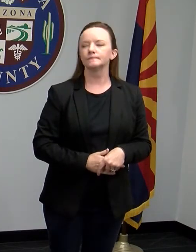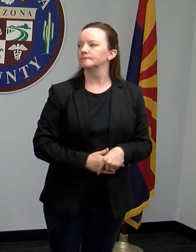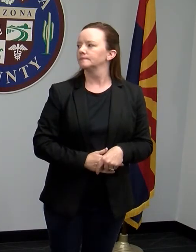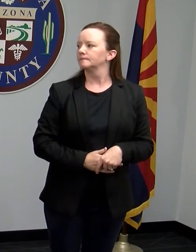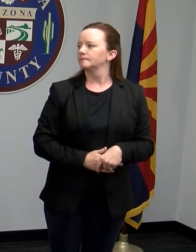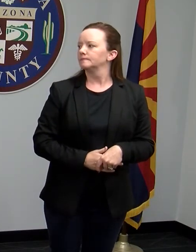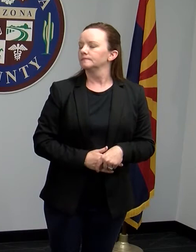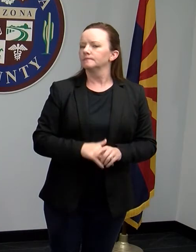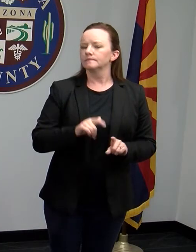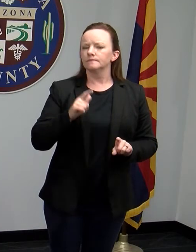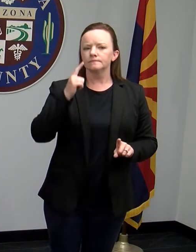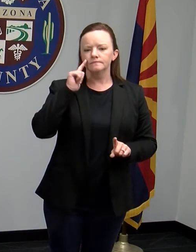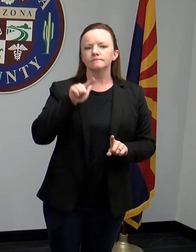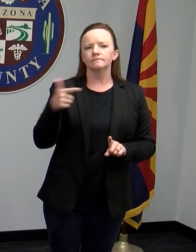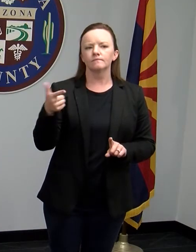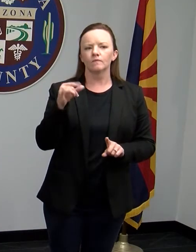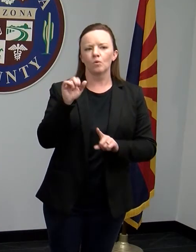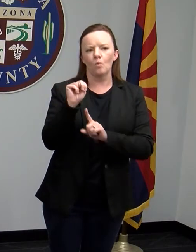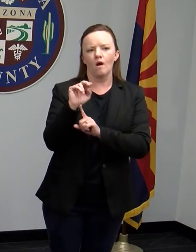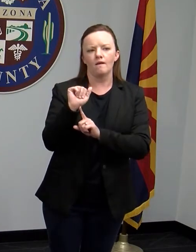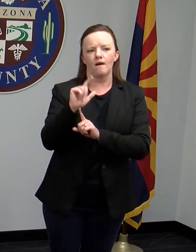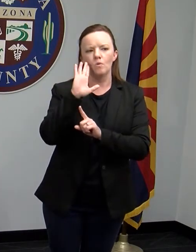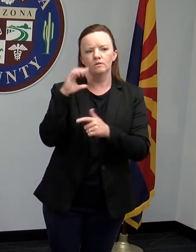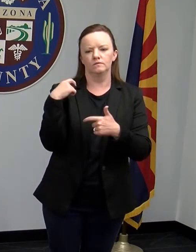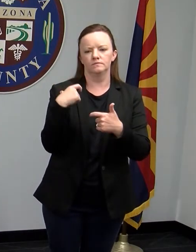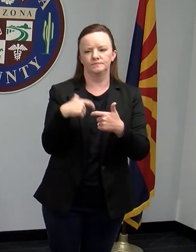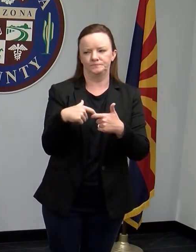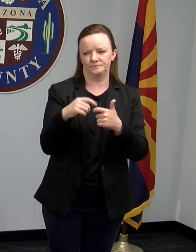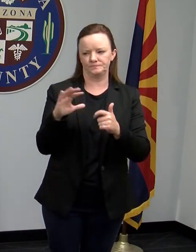I think we'll have Joanna translate that.